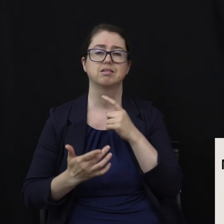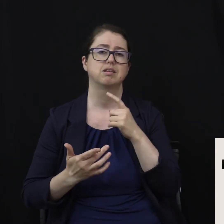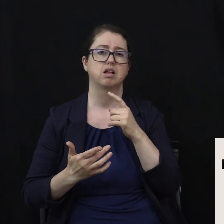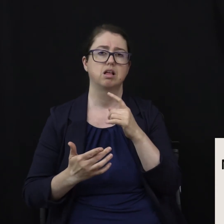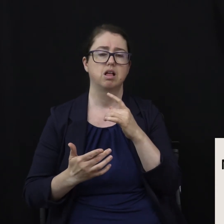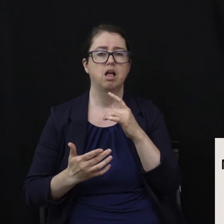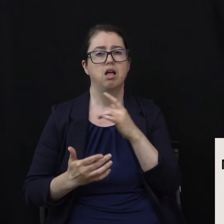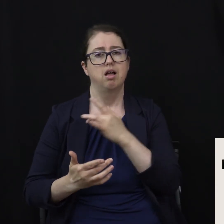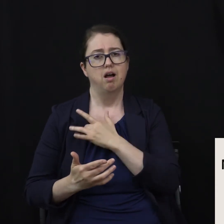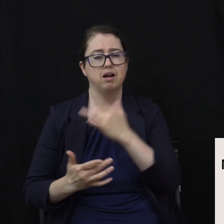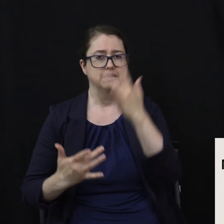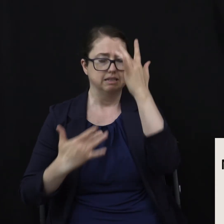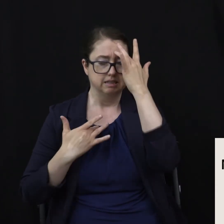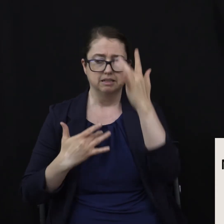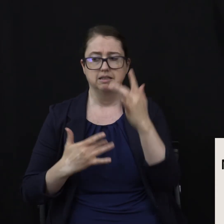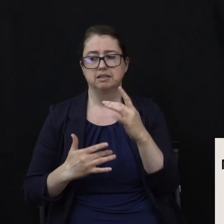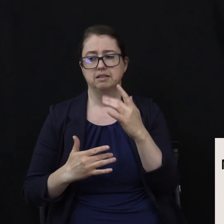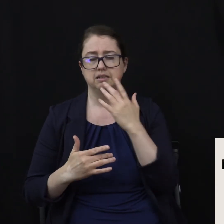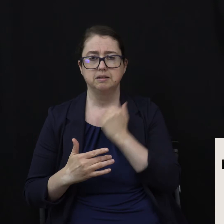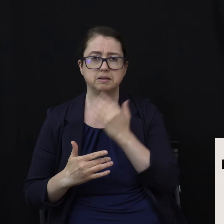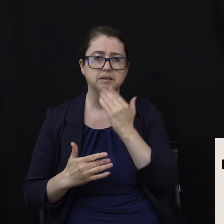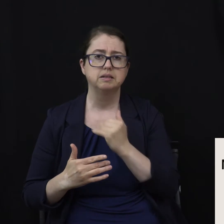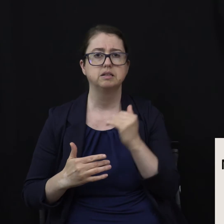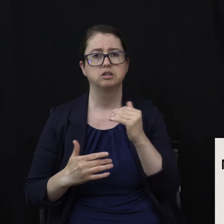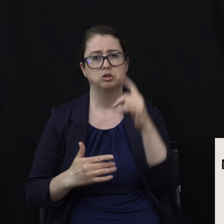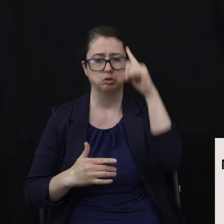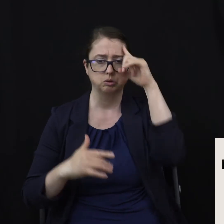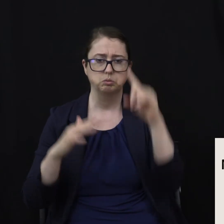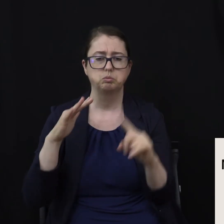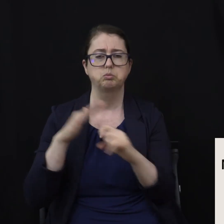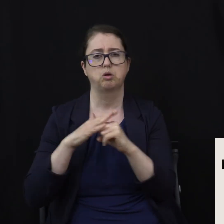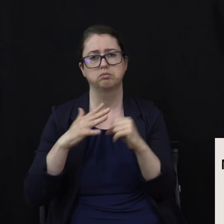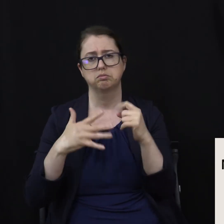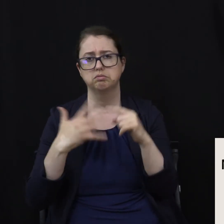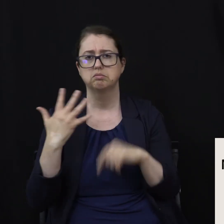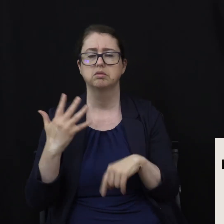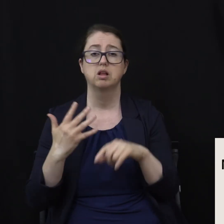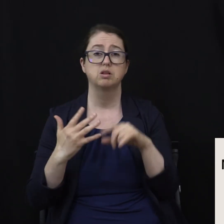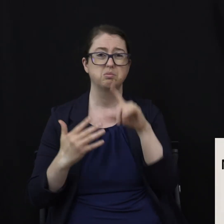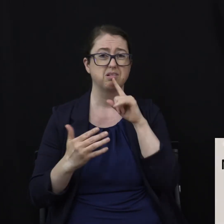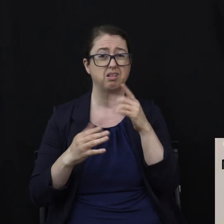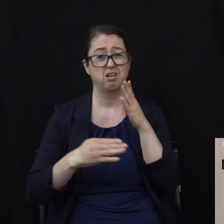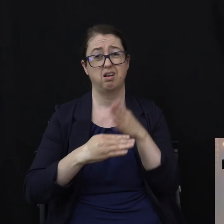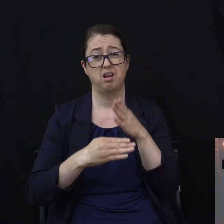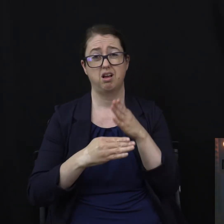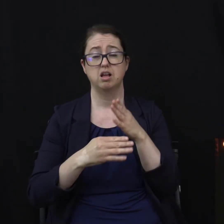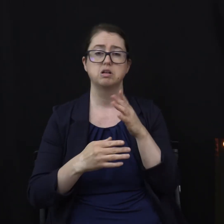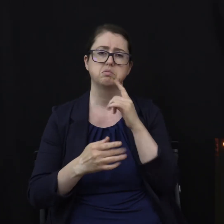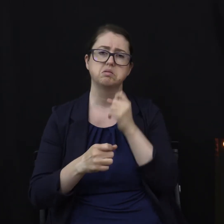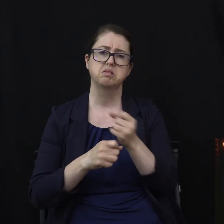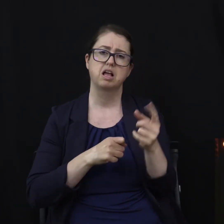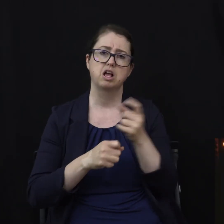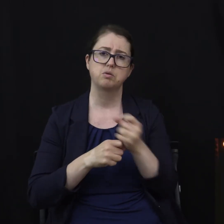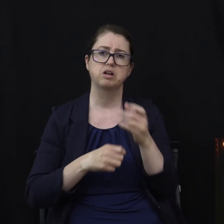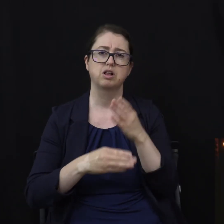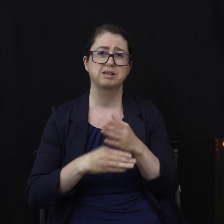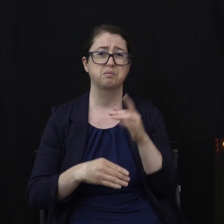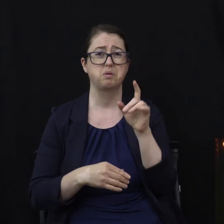certain types of cancer. The annual medical cost in the US for obesity is in the hundreds of billions.